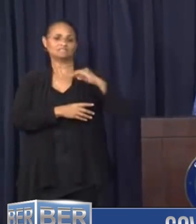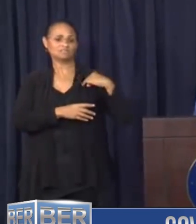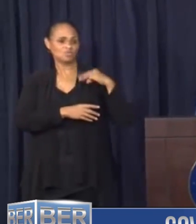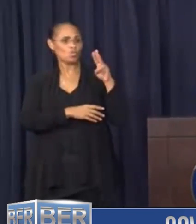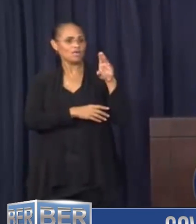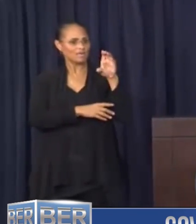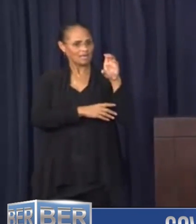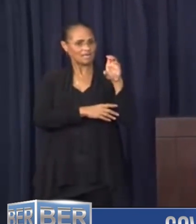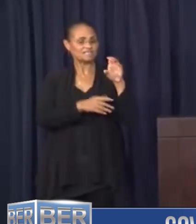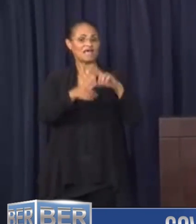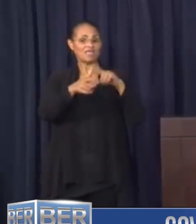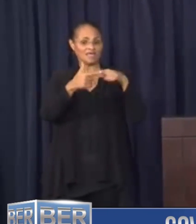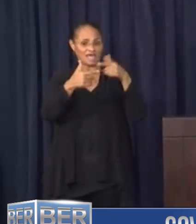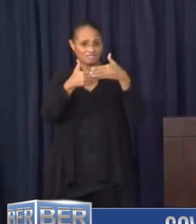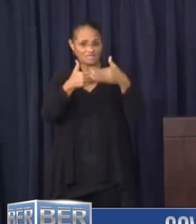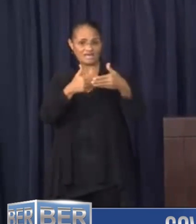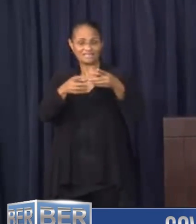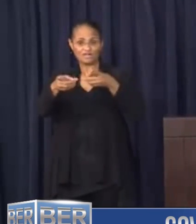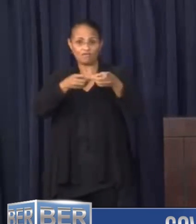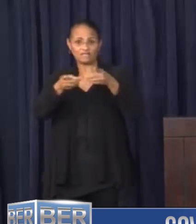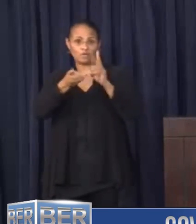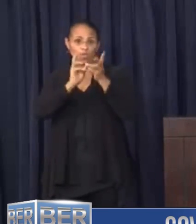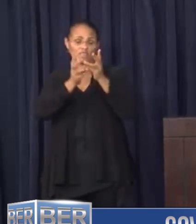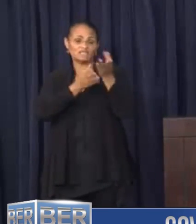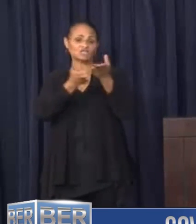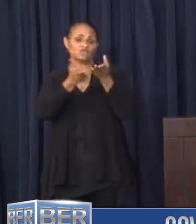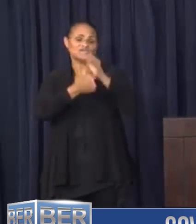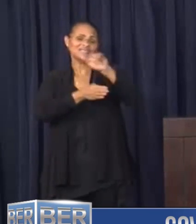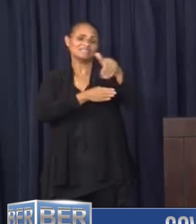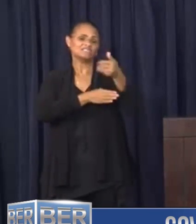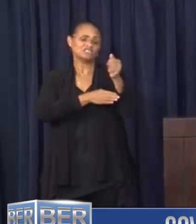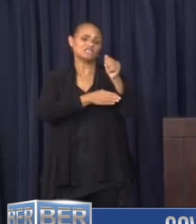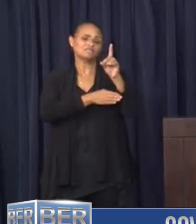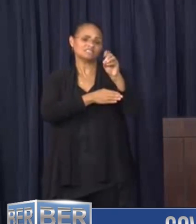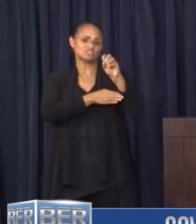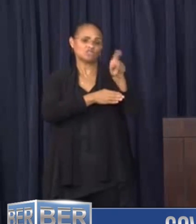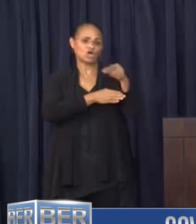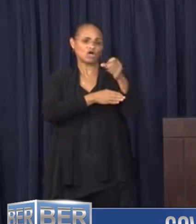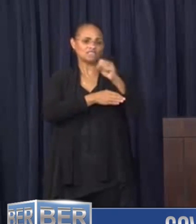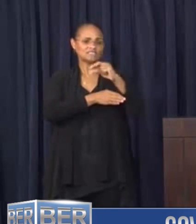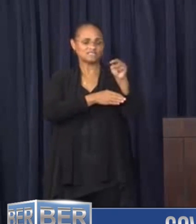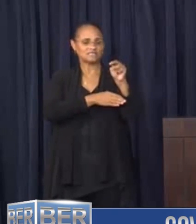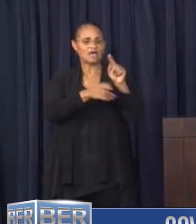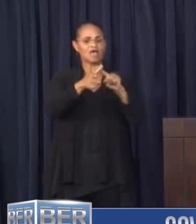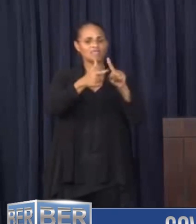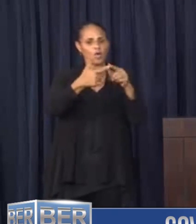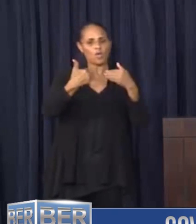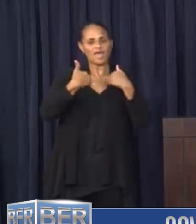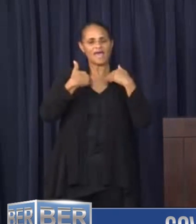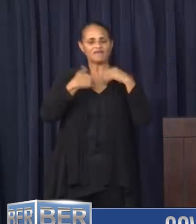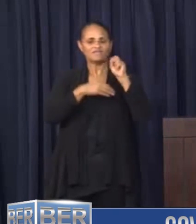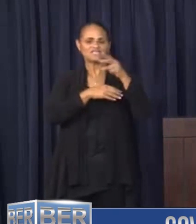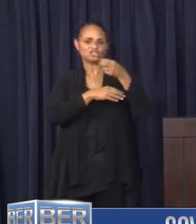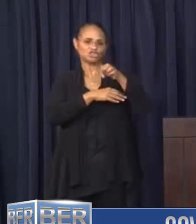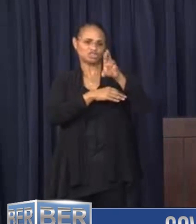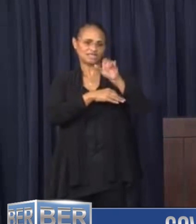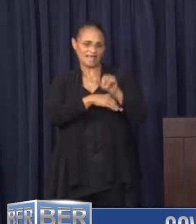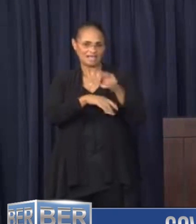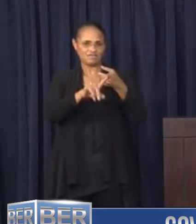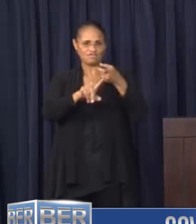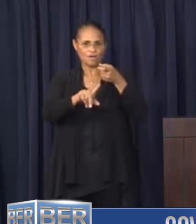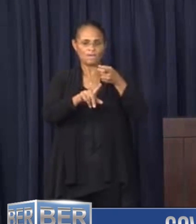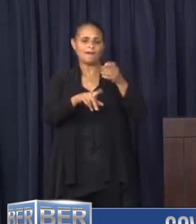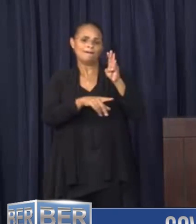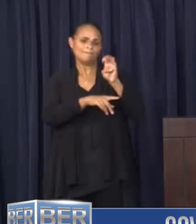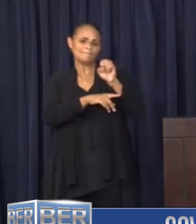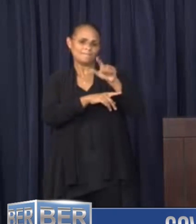He'll be followed by the Director of the Bermuda Weather Service, James Dodgson. And then we also have Shirley Lehman from Balco, who